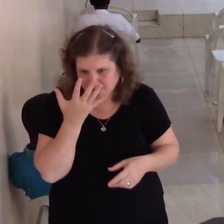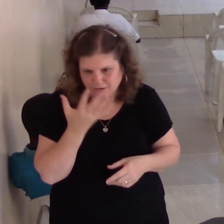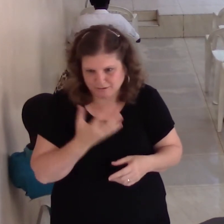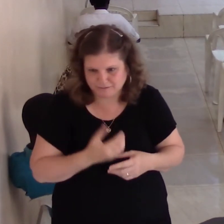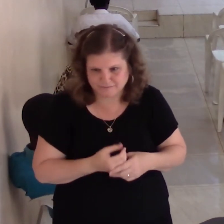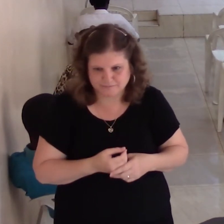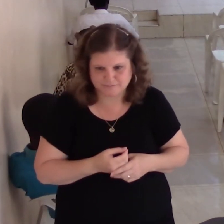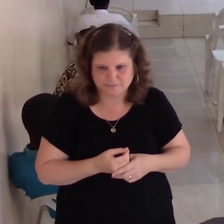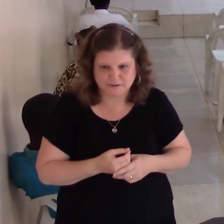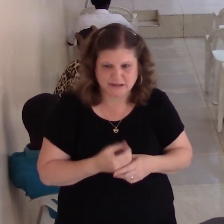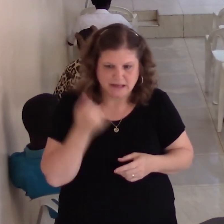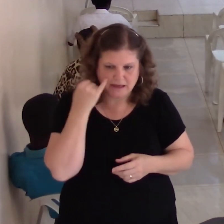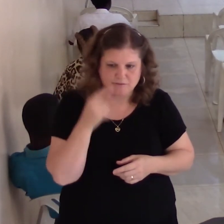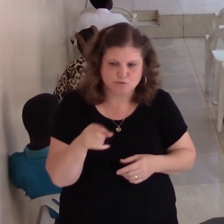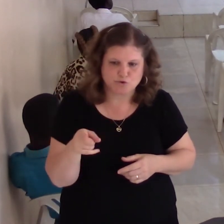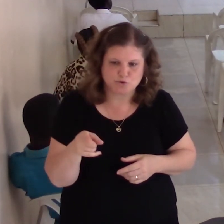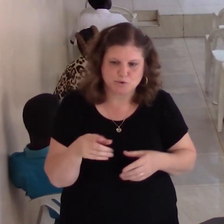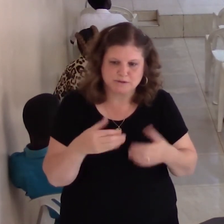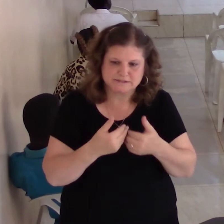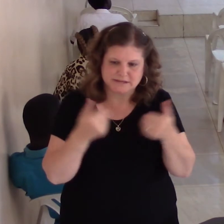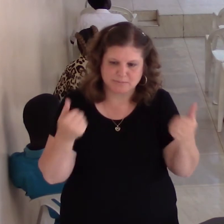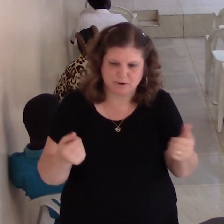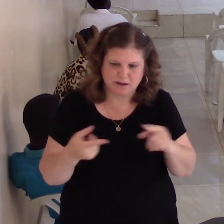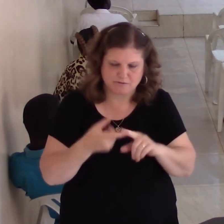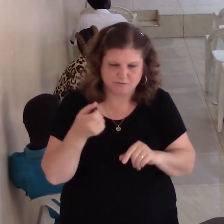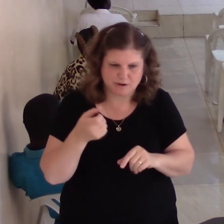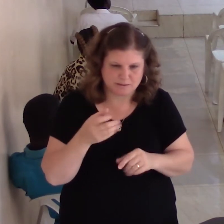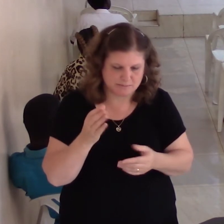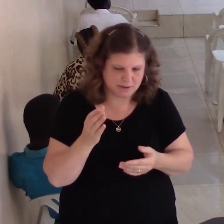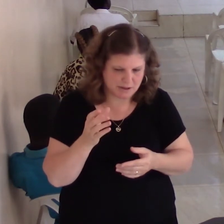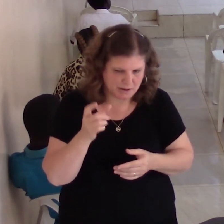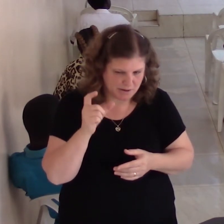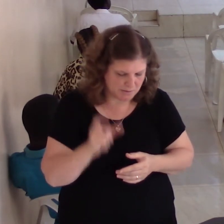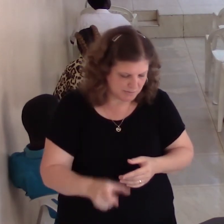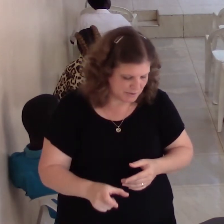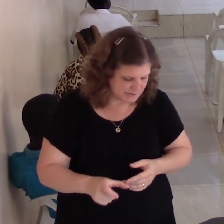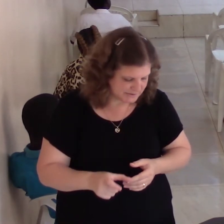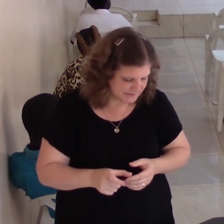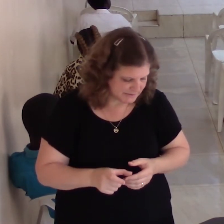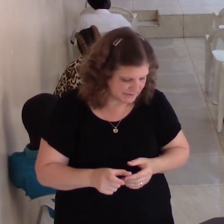If you ever separate from someone and enjoy it, there's something wrong with you. To me.